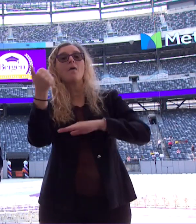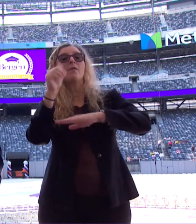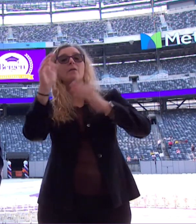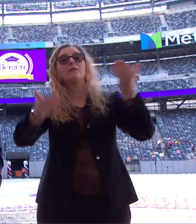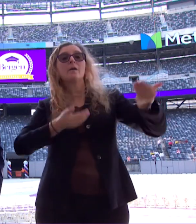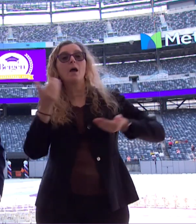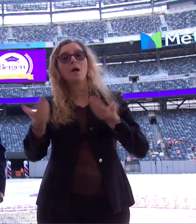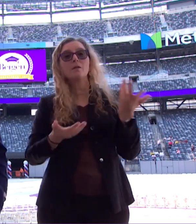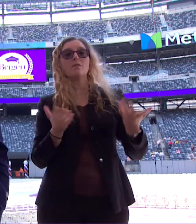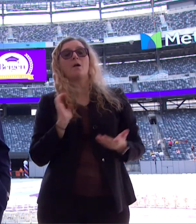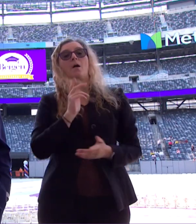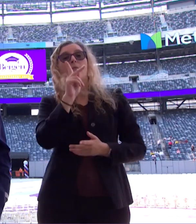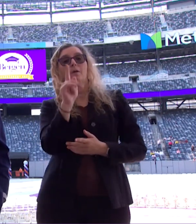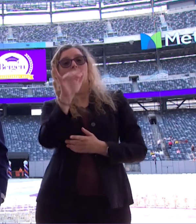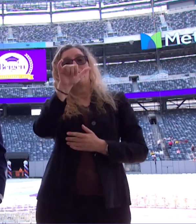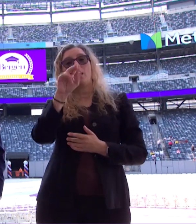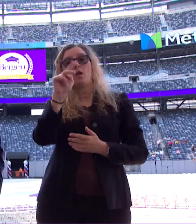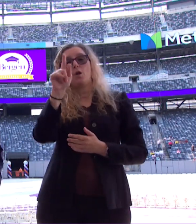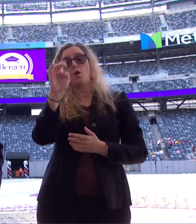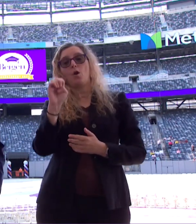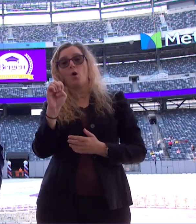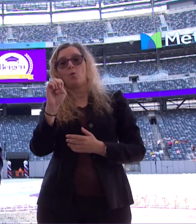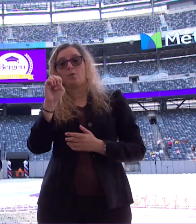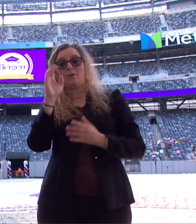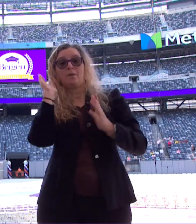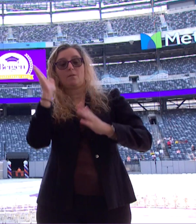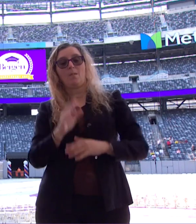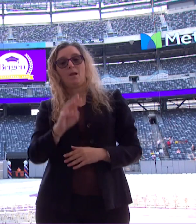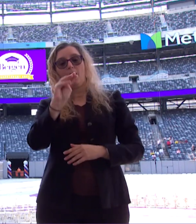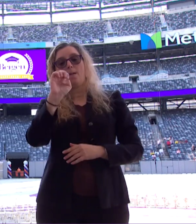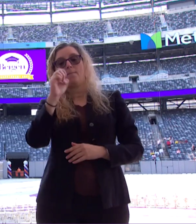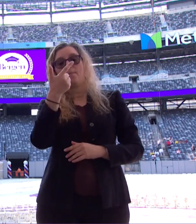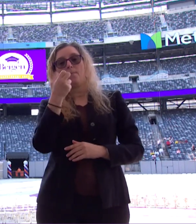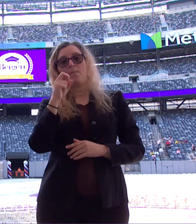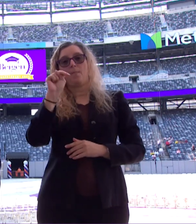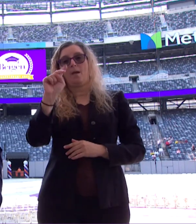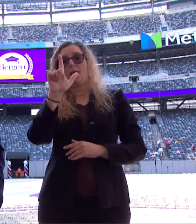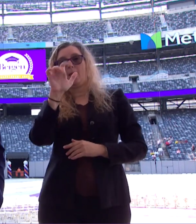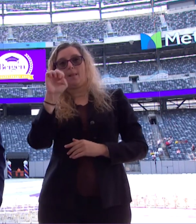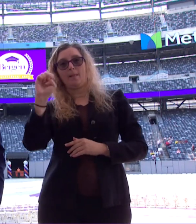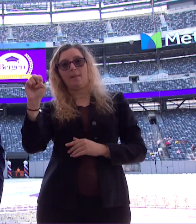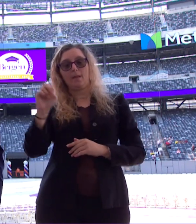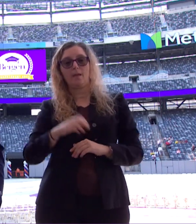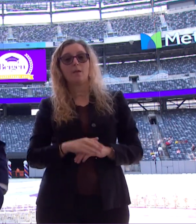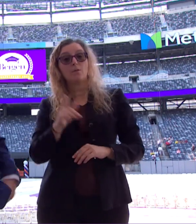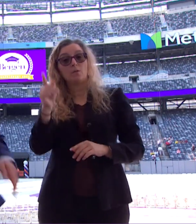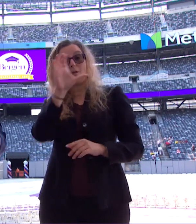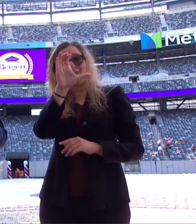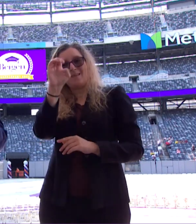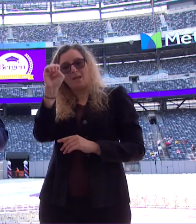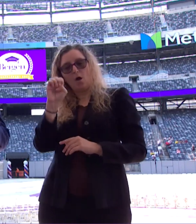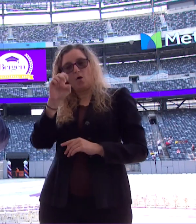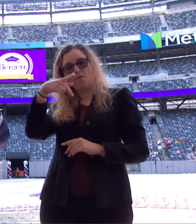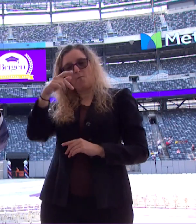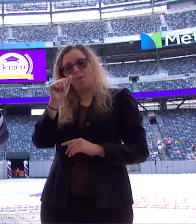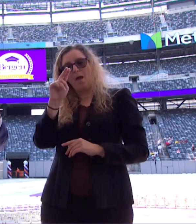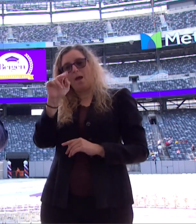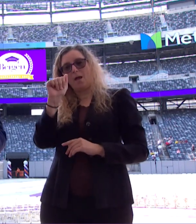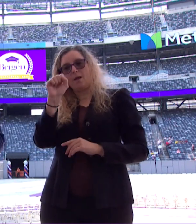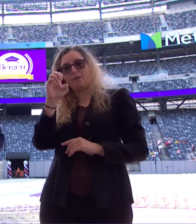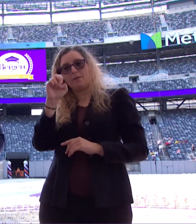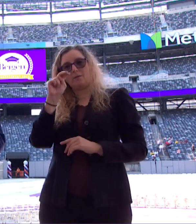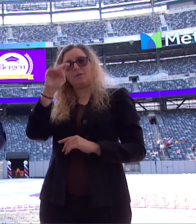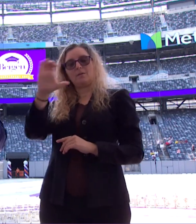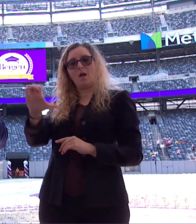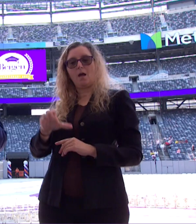include our keynote speaker, Megan Lee. She is the CEO of Panasonic North America. Pretty cool to have the CEO